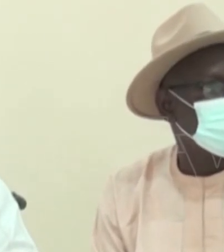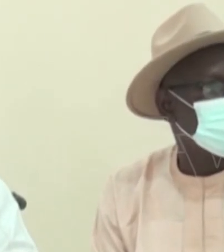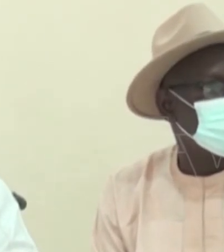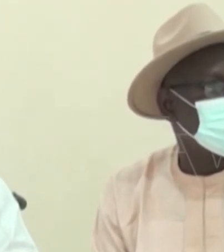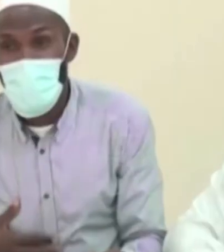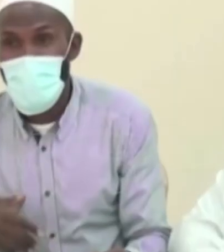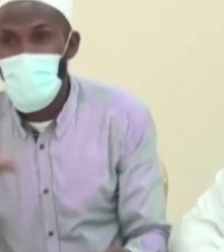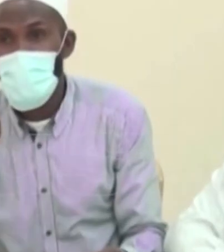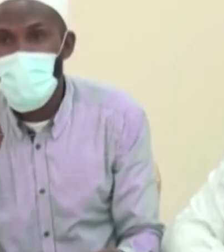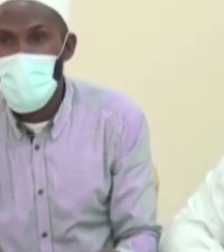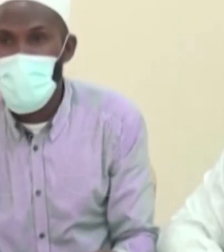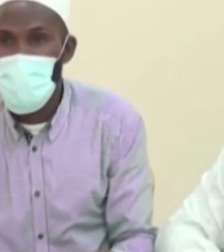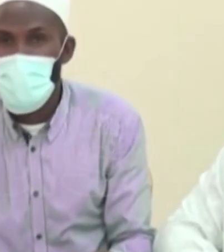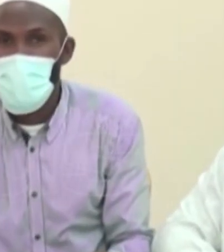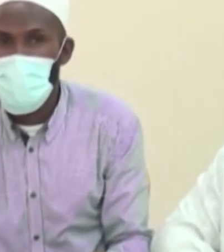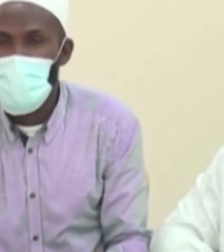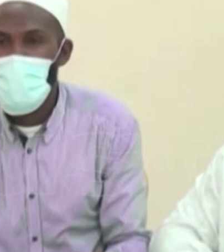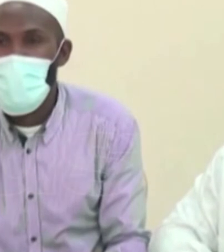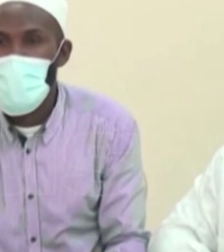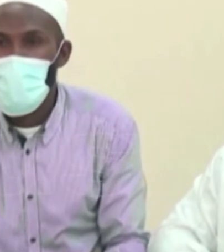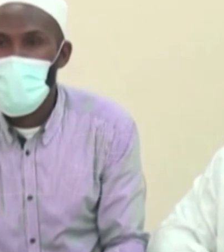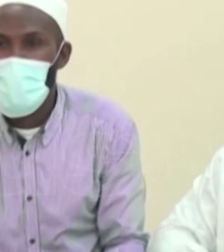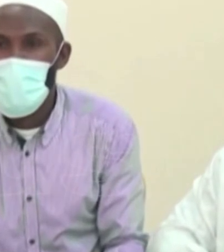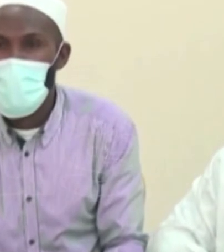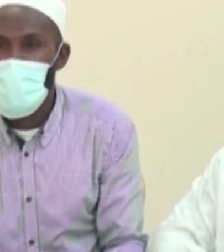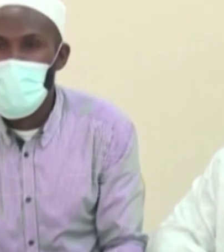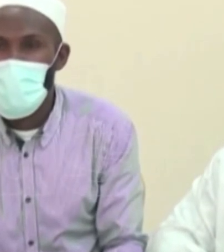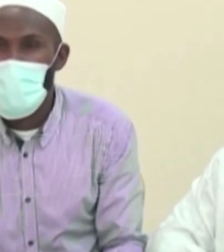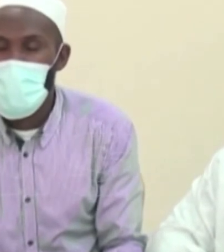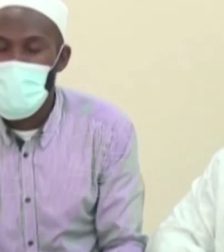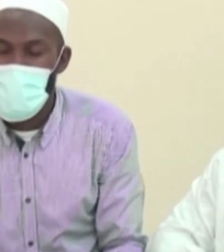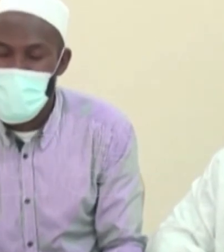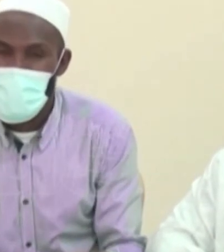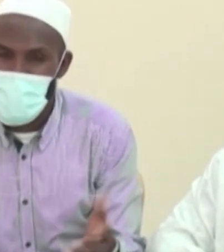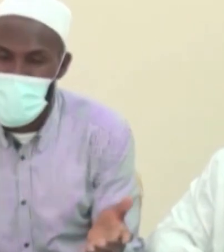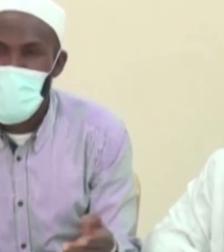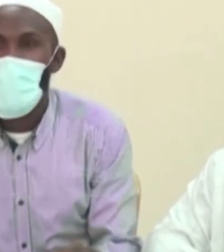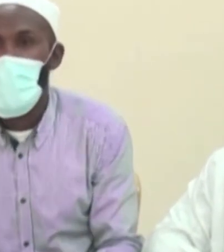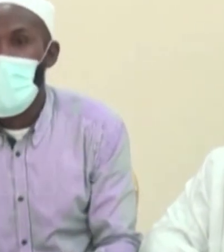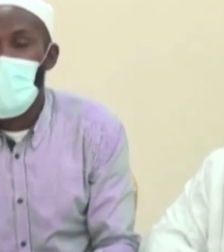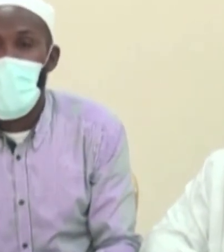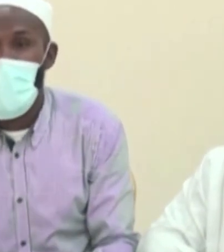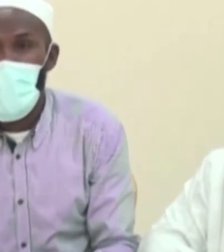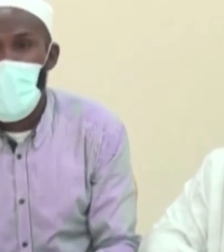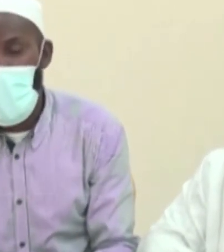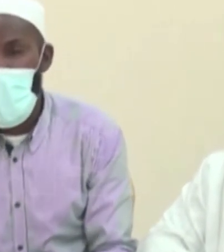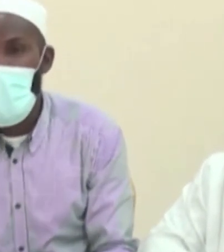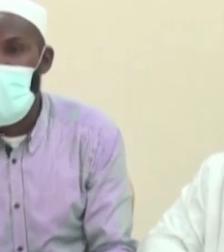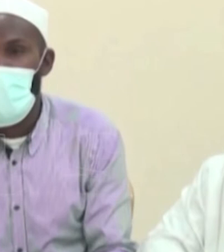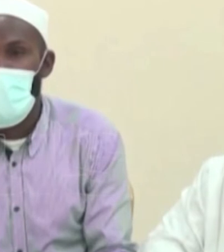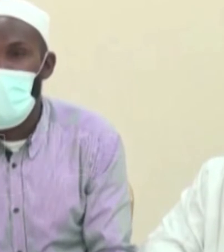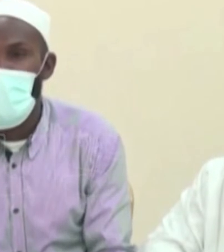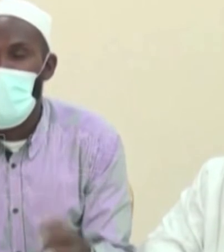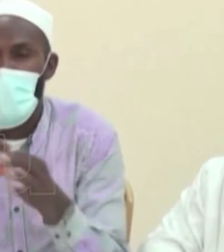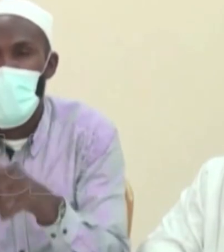adapted books for people with blindness or visual impairments easier through a set of limitations or exceptions